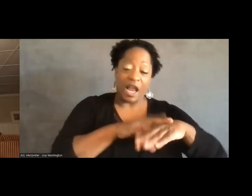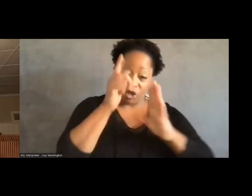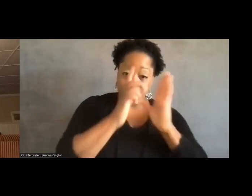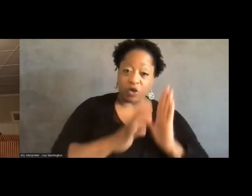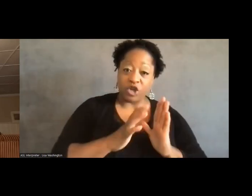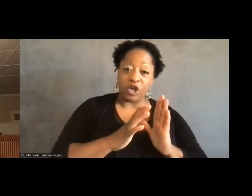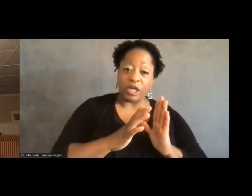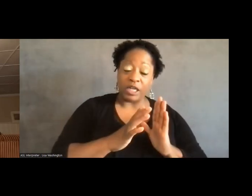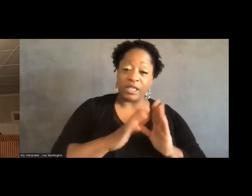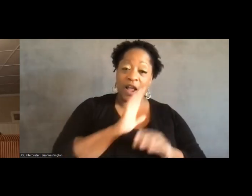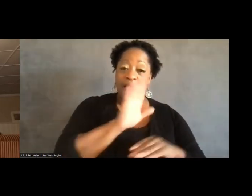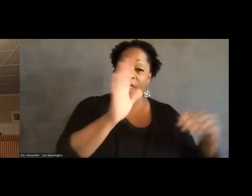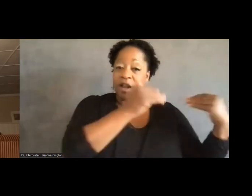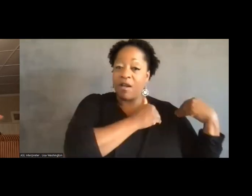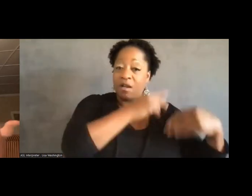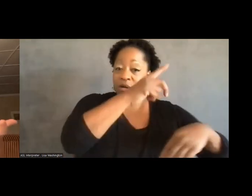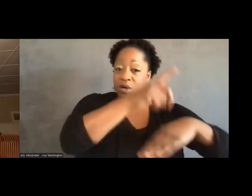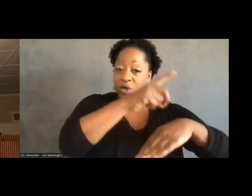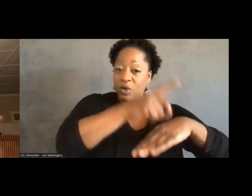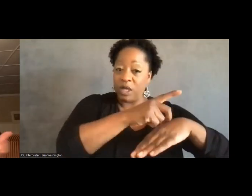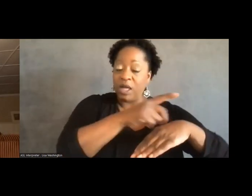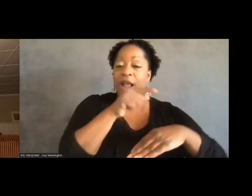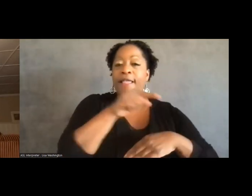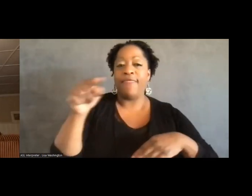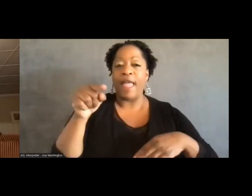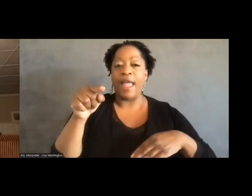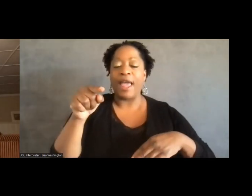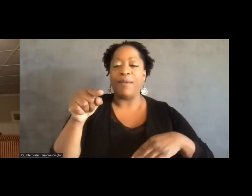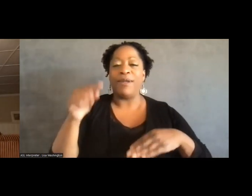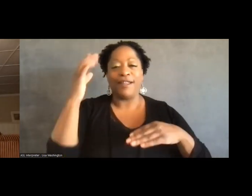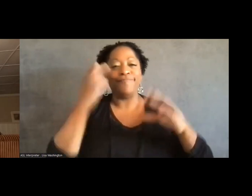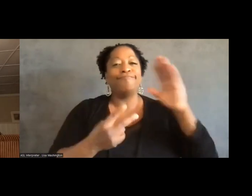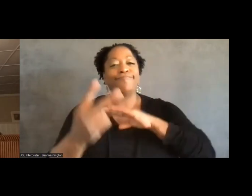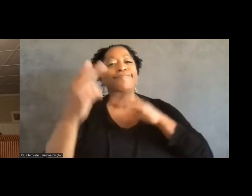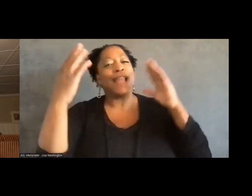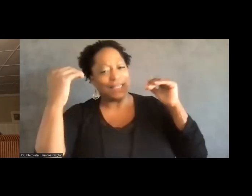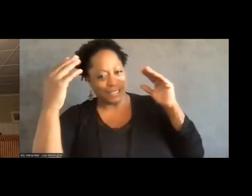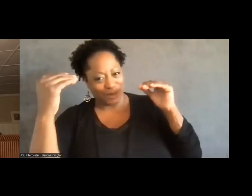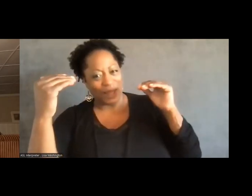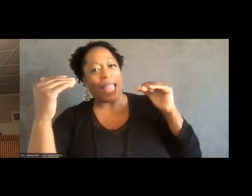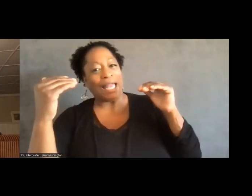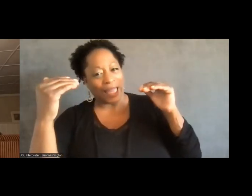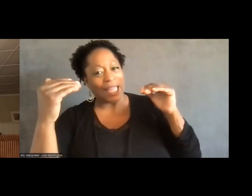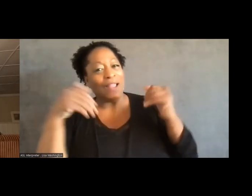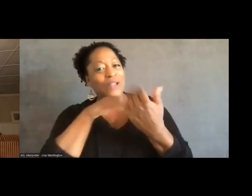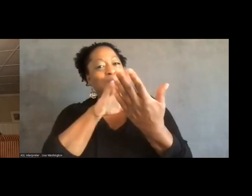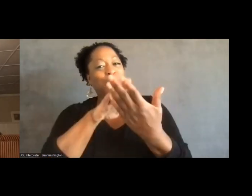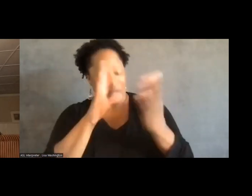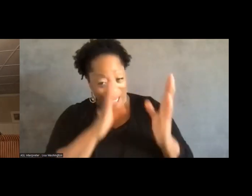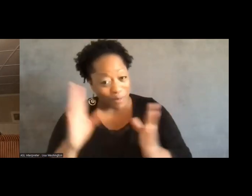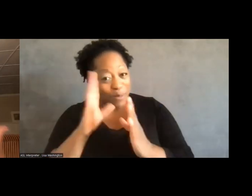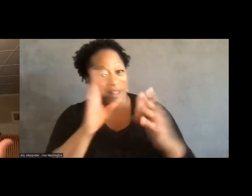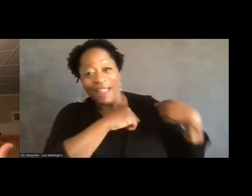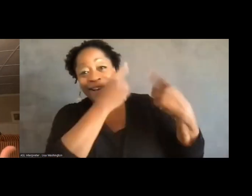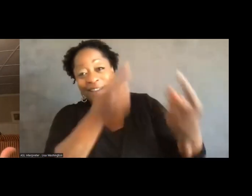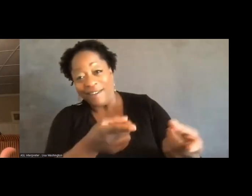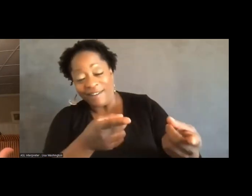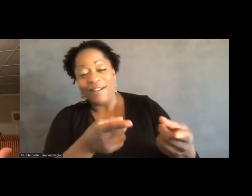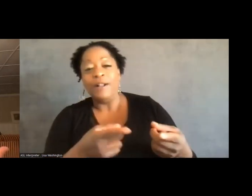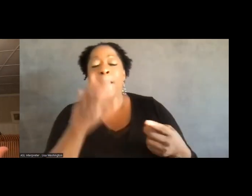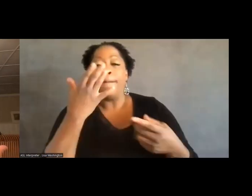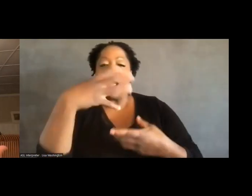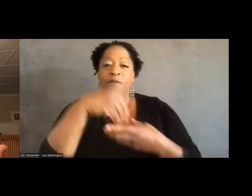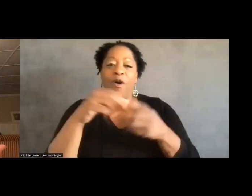was that they had been kind of anticipating this maneuver and had been planning for it. And by participating